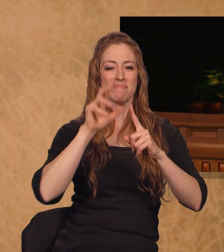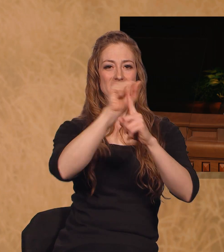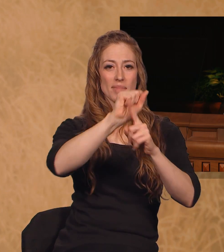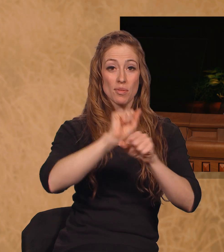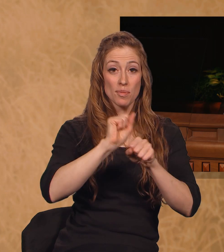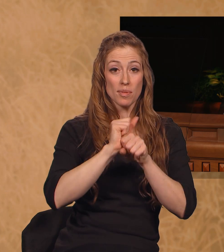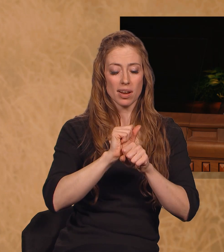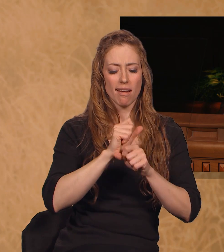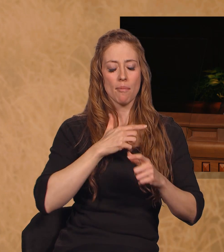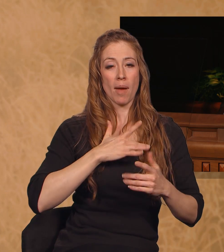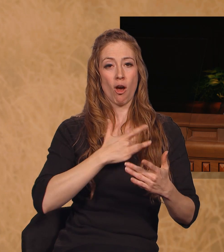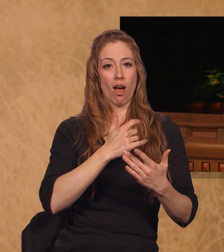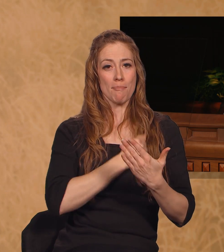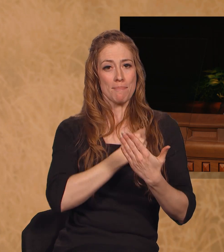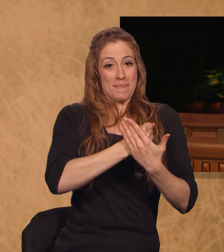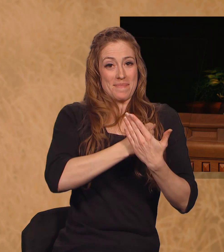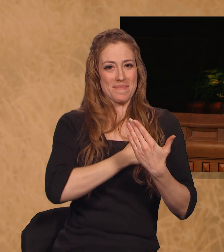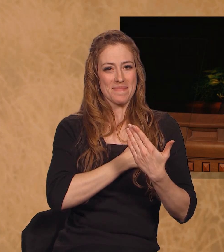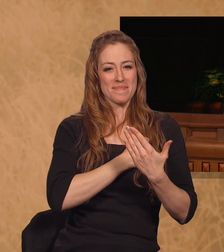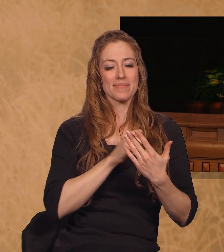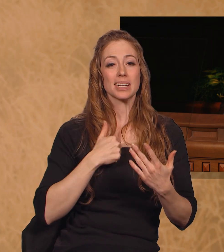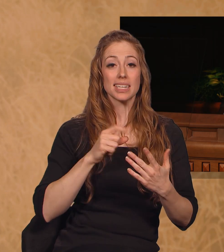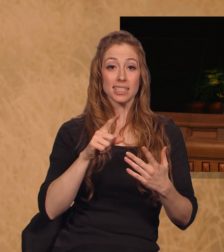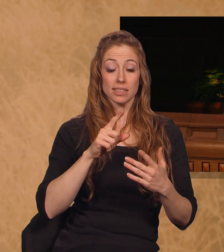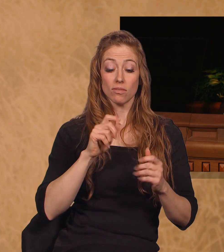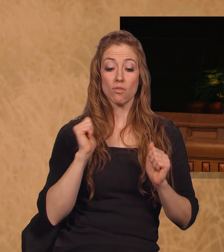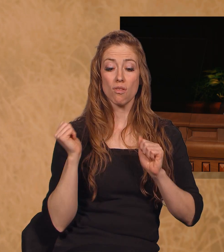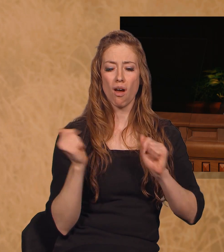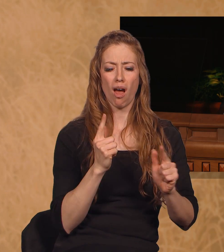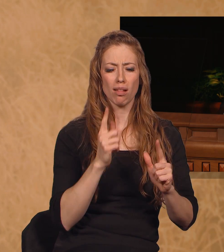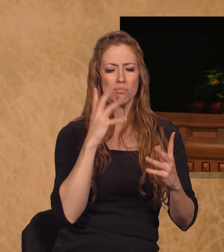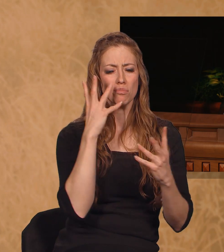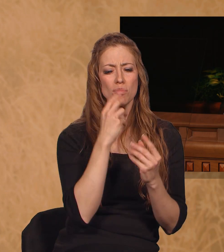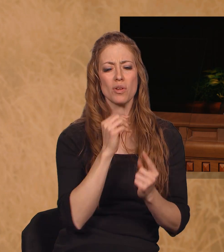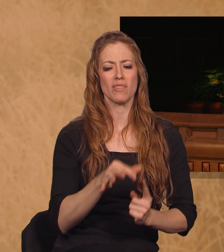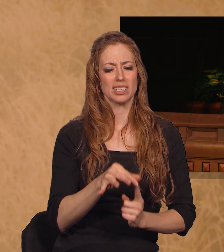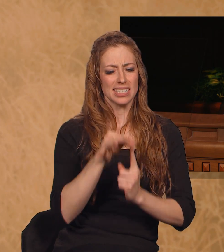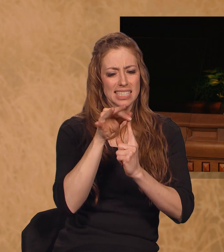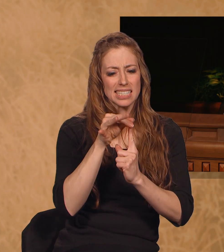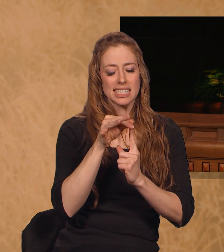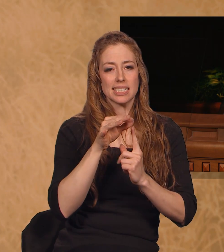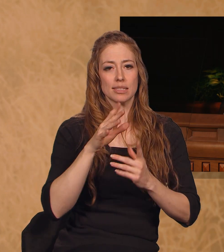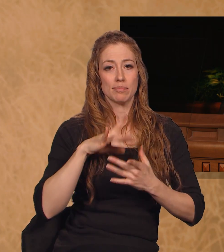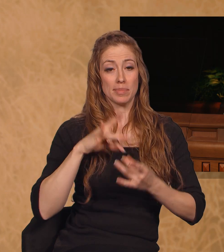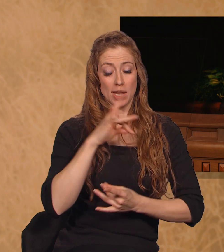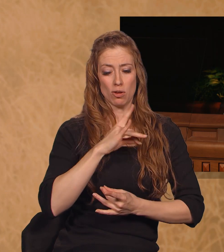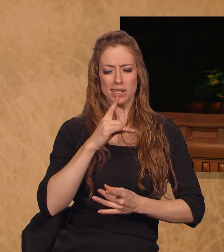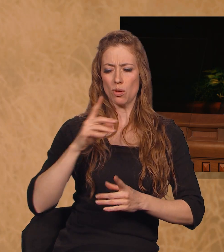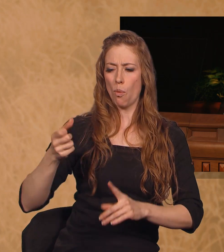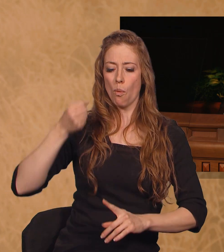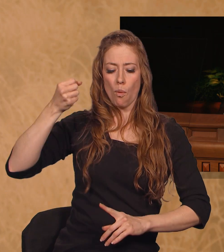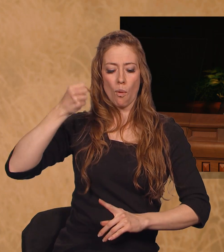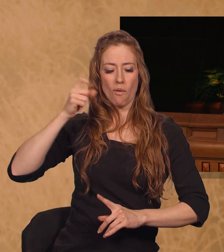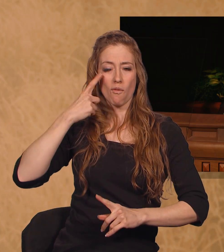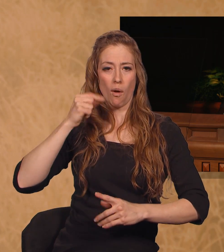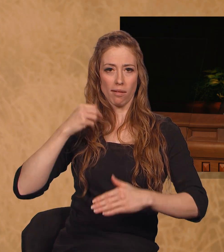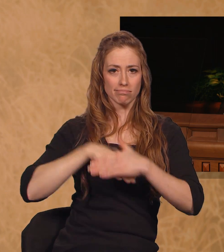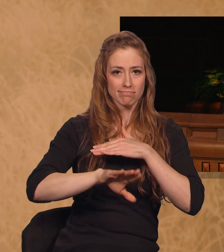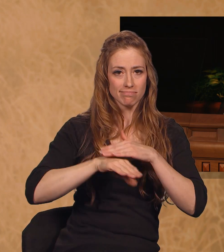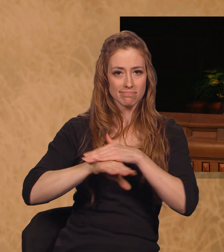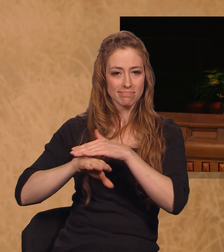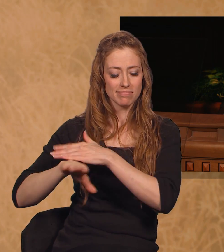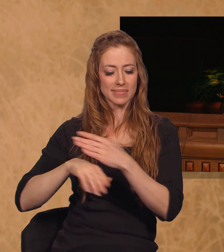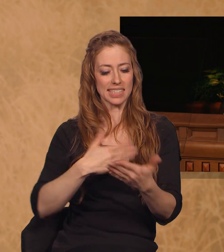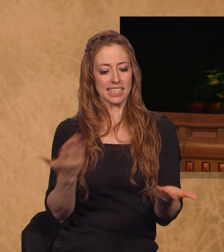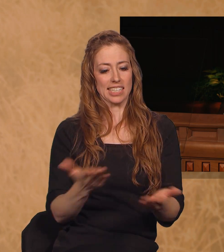of other choice spirits who were reserved to come forth in the fullness of times to take part in laying the